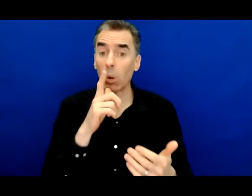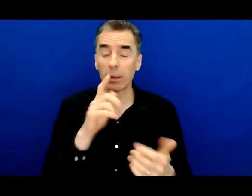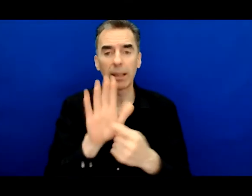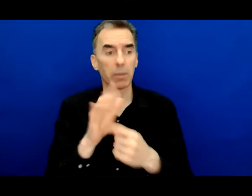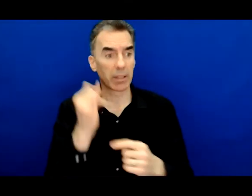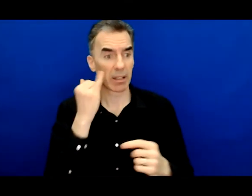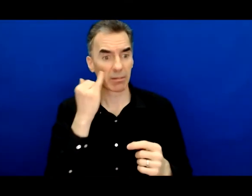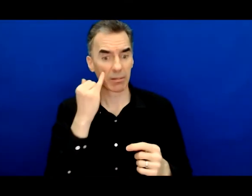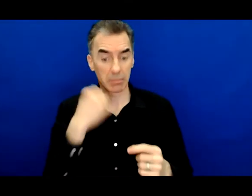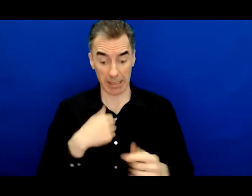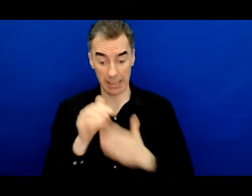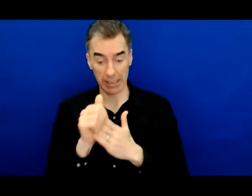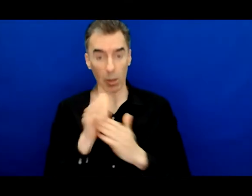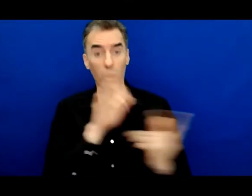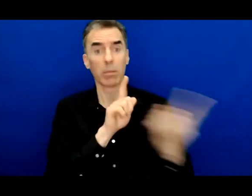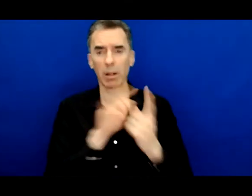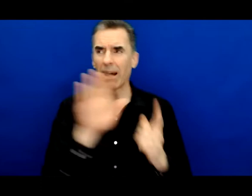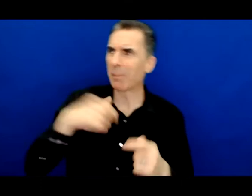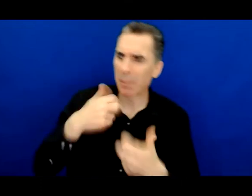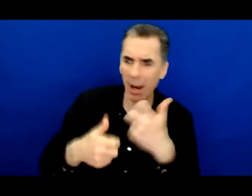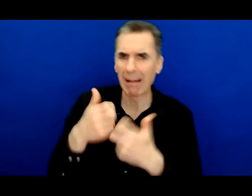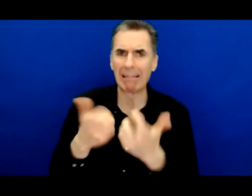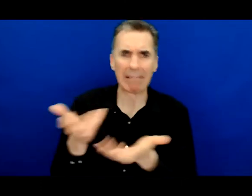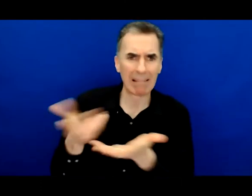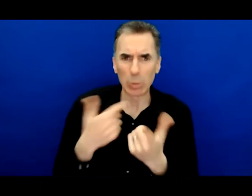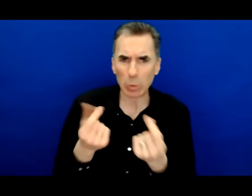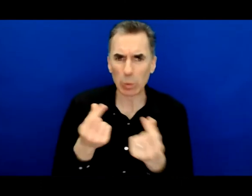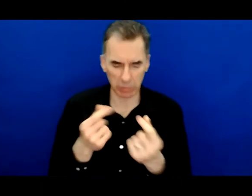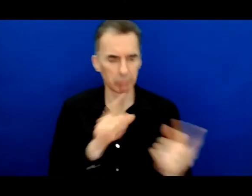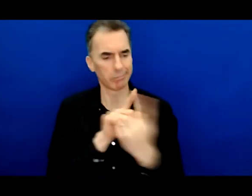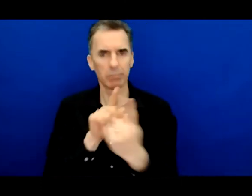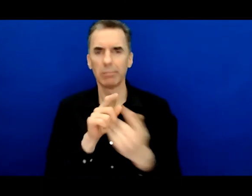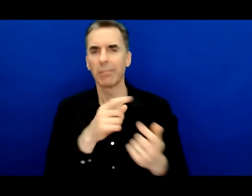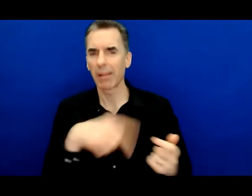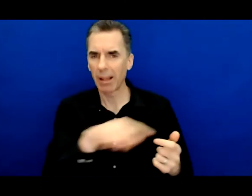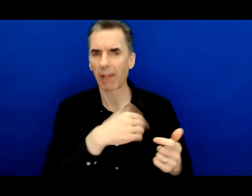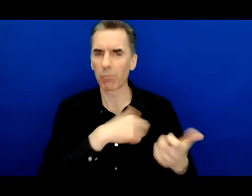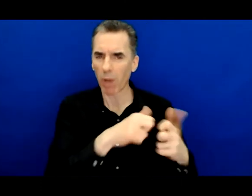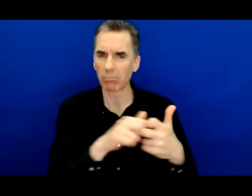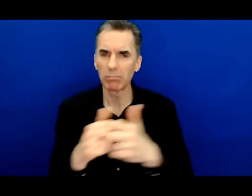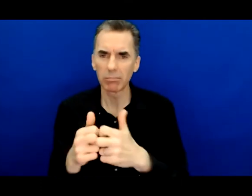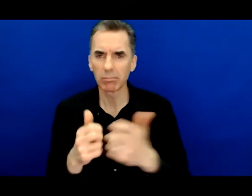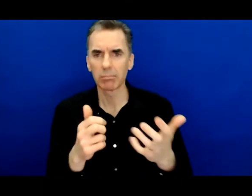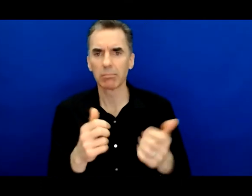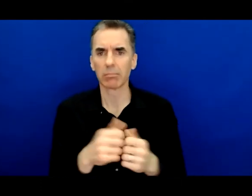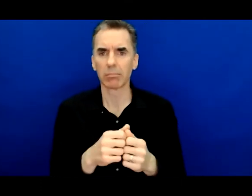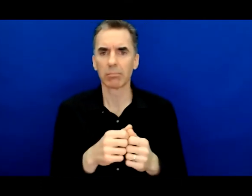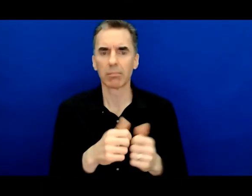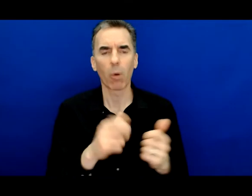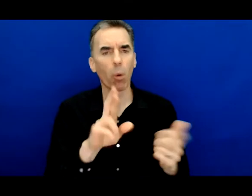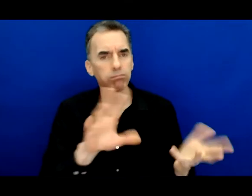responsibility of helping to coach people through those things but there's three principles that guide my decision making particularly in conflict and crises